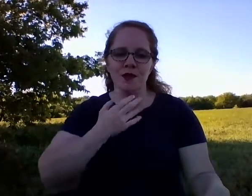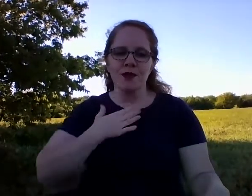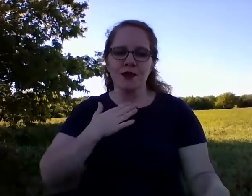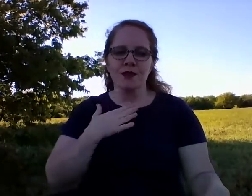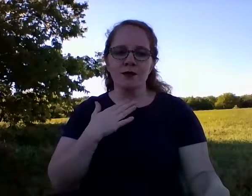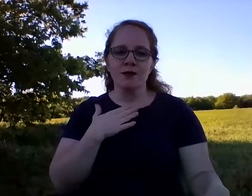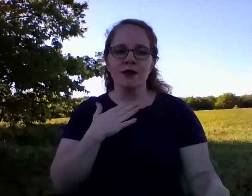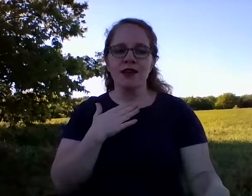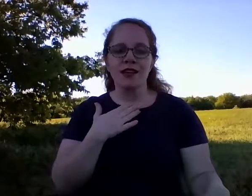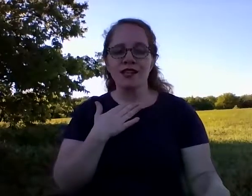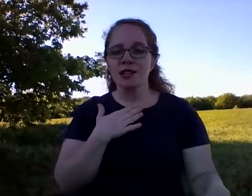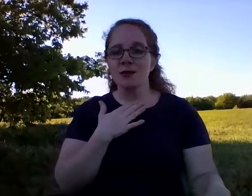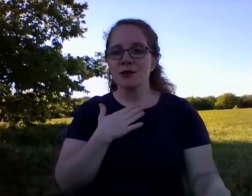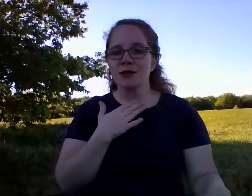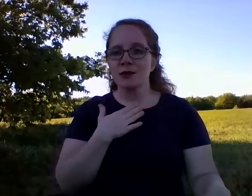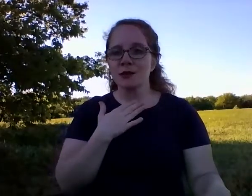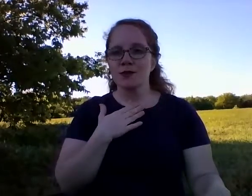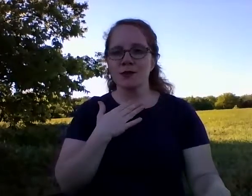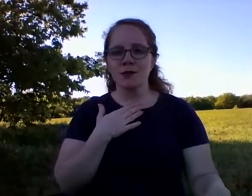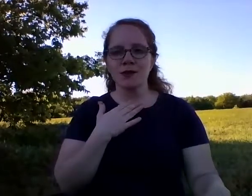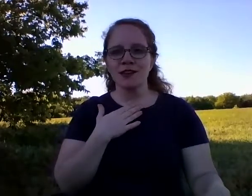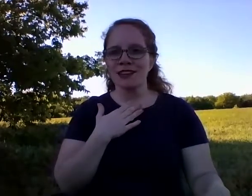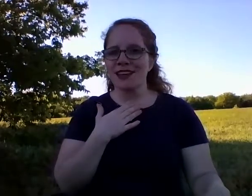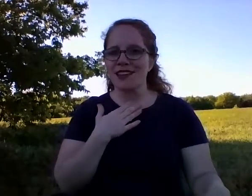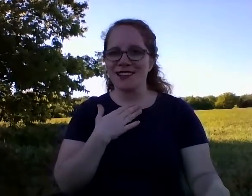For great shall be your reward in heaven.